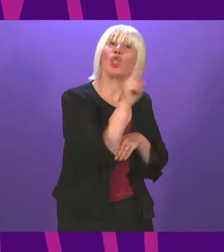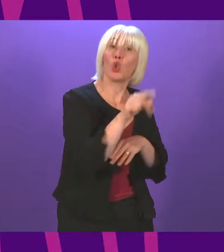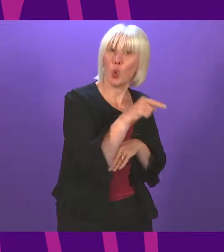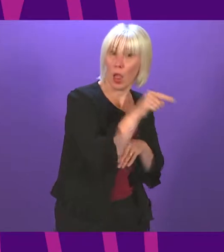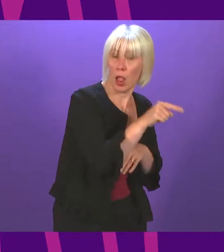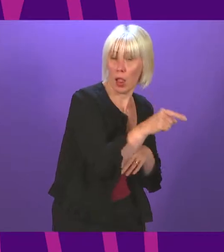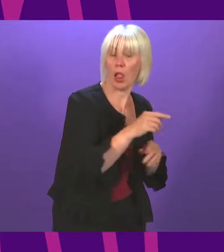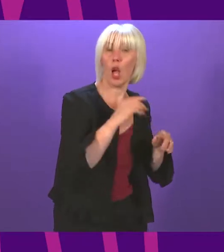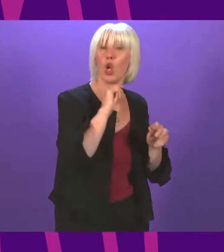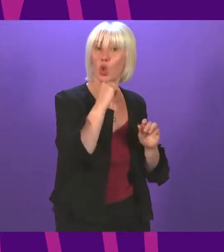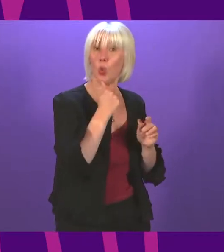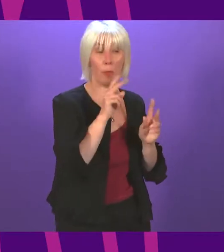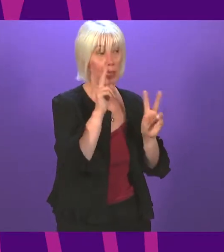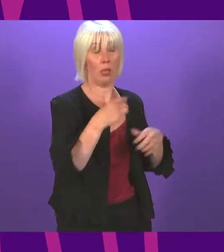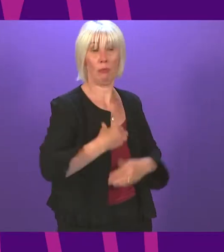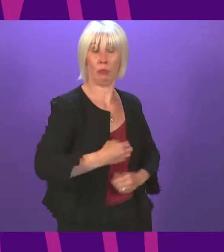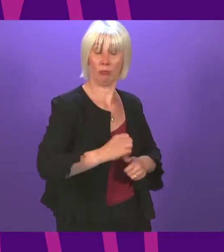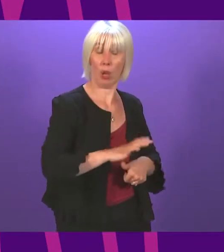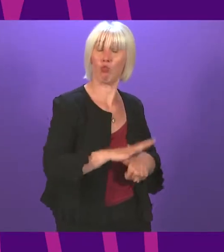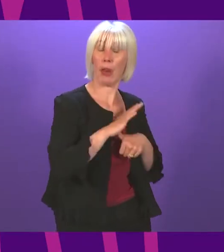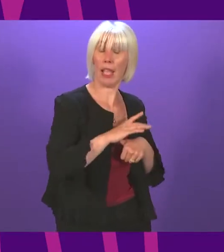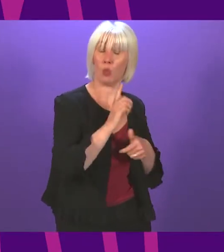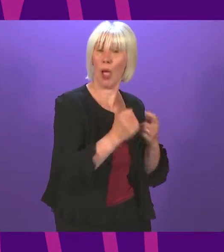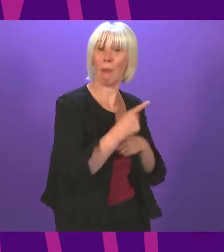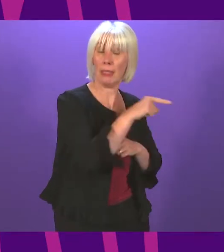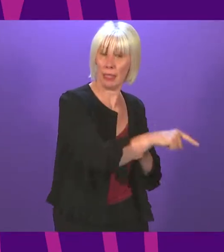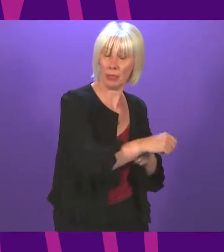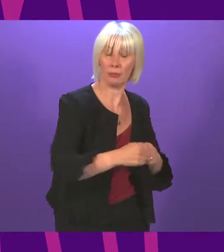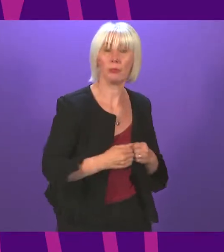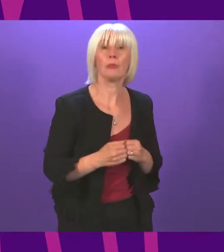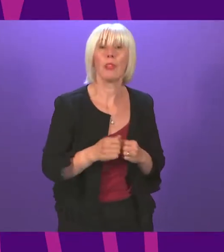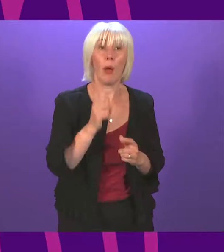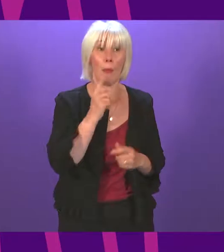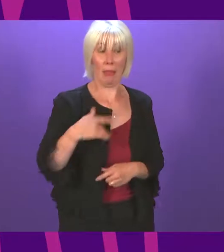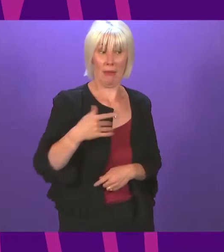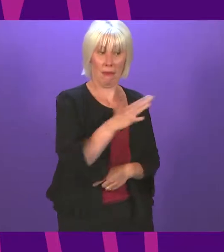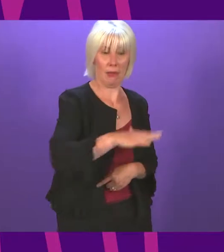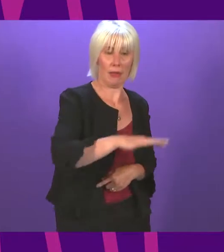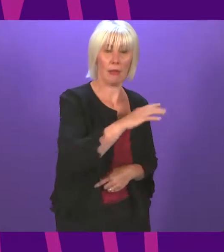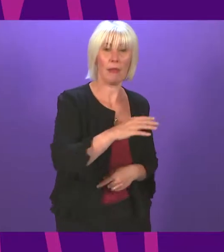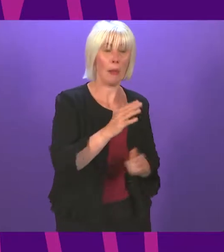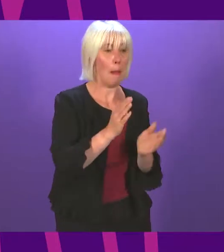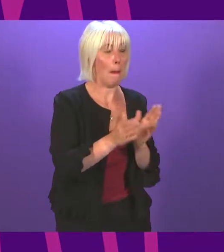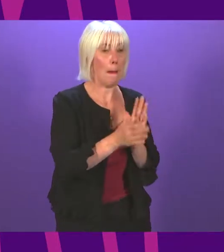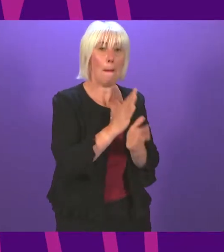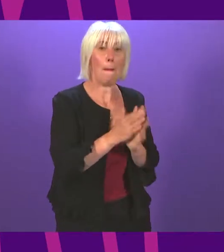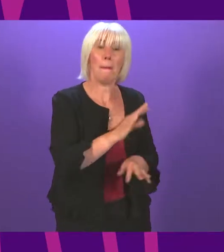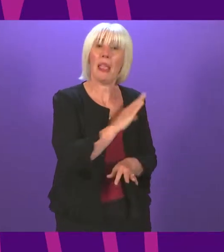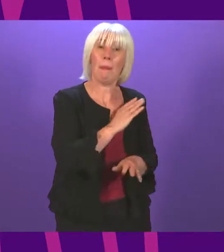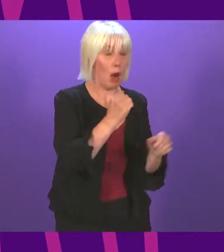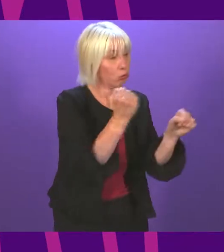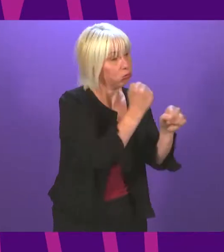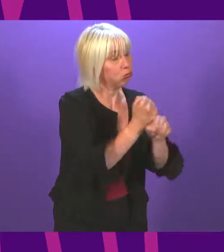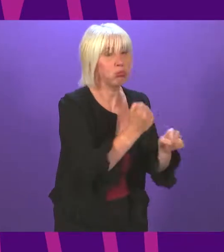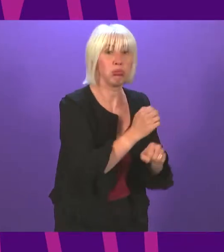to mention that are similarly related and have a particular significance in my constituency. For example, the play parks refurbishment. It